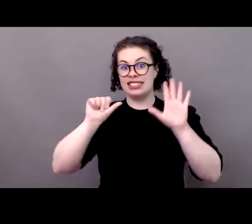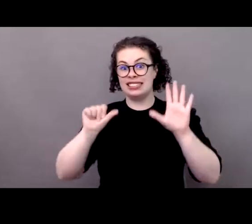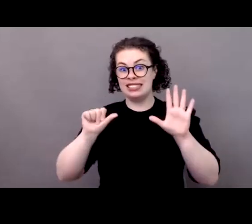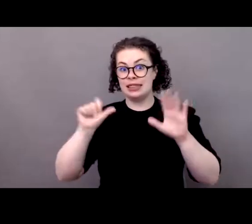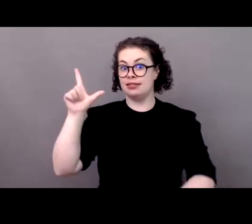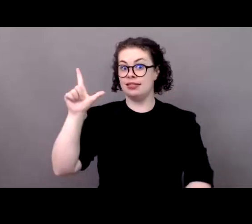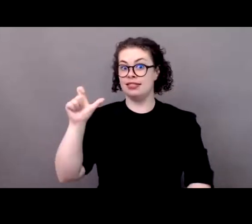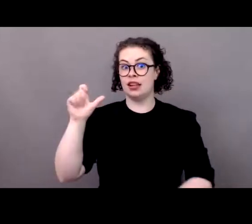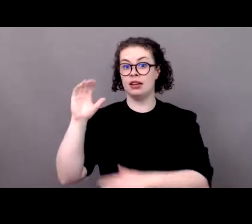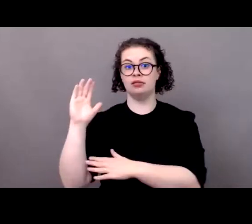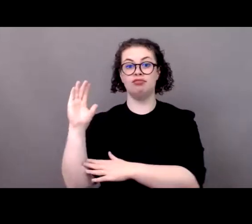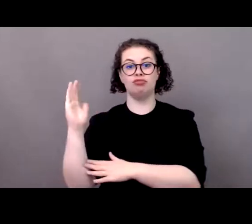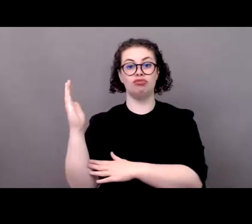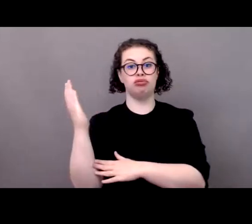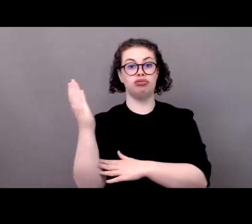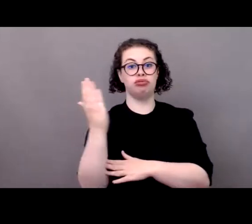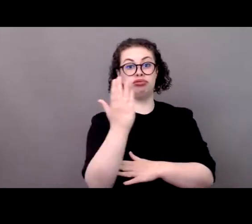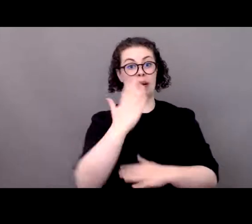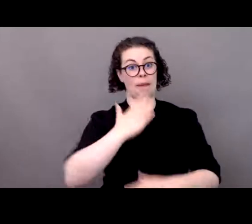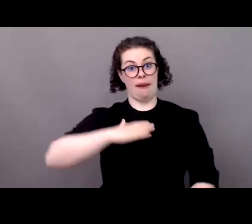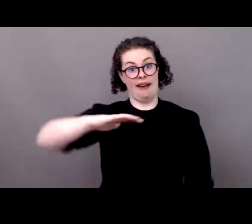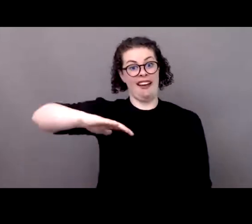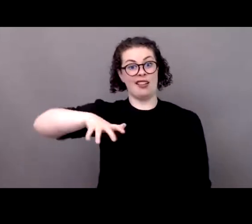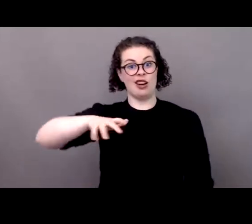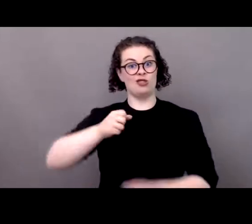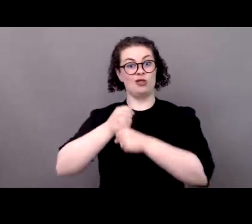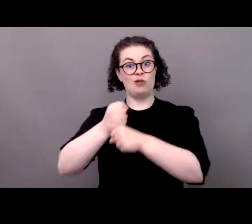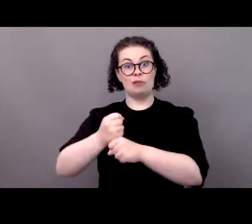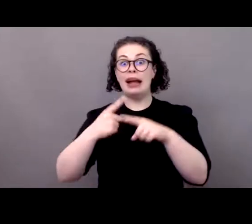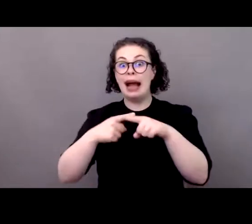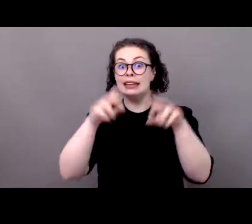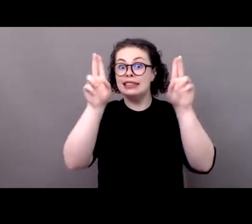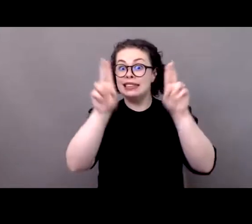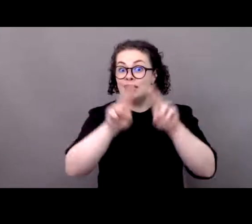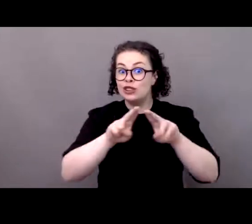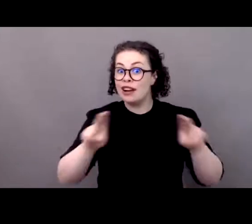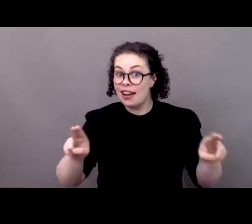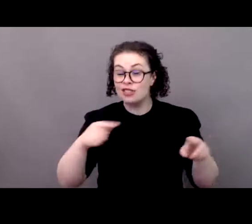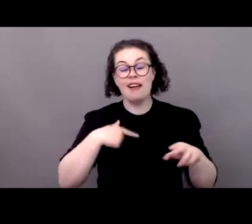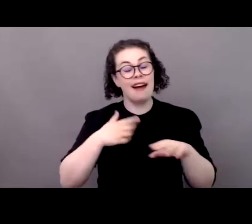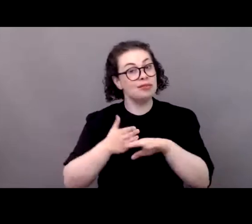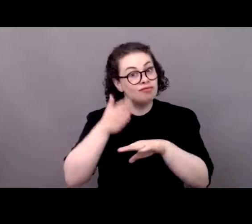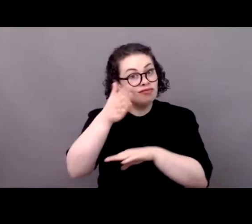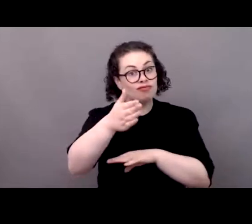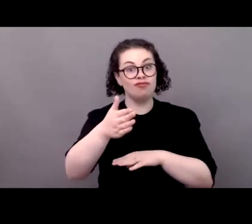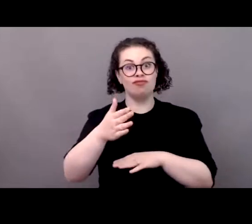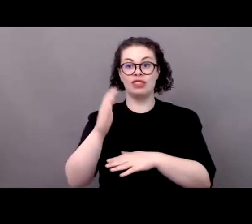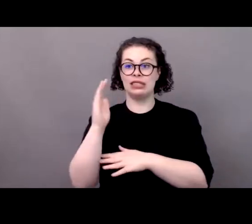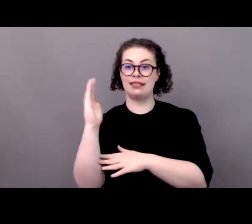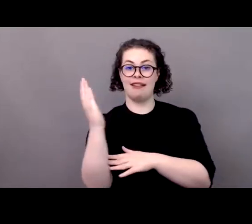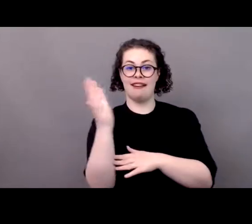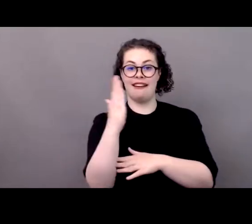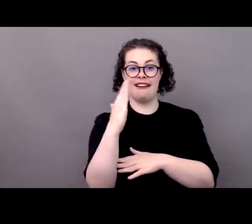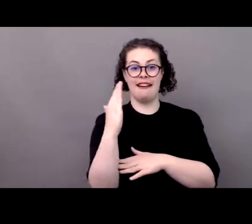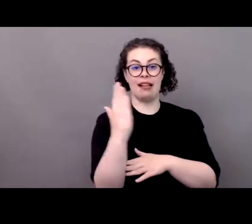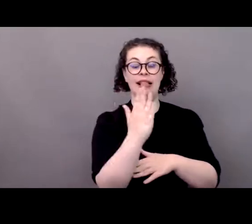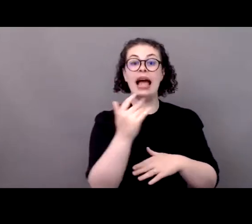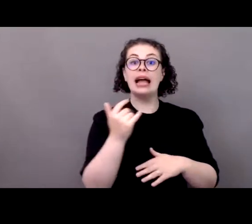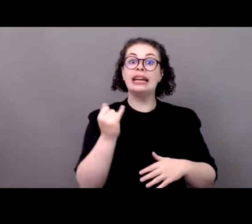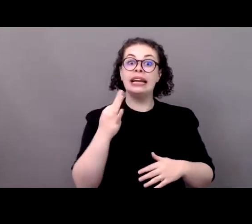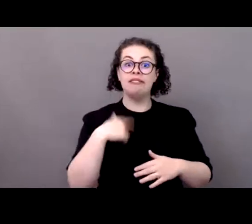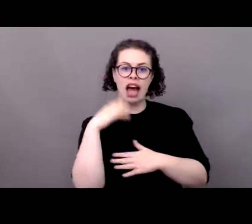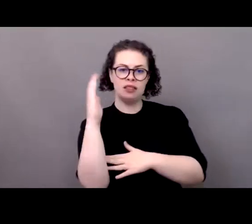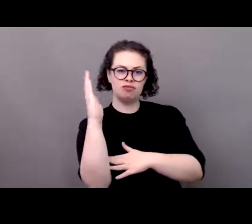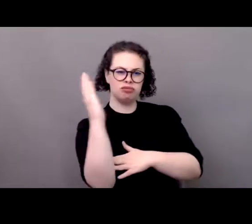the world championship on that and this has been actually an integral part of my life and whenever i was actually seeing uh plastic bags or